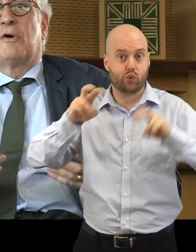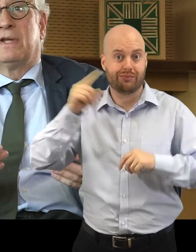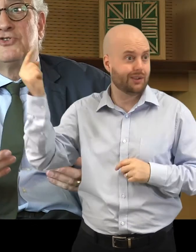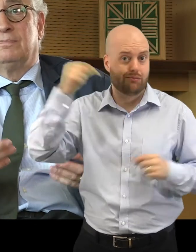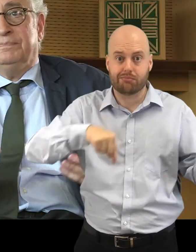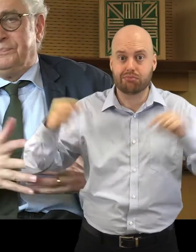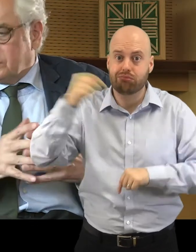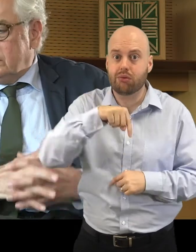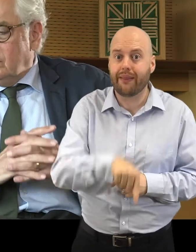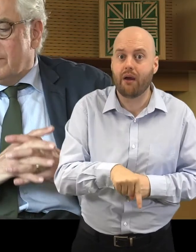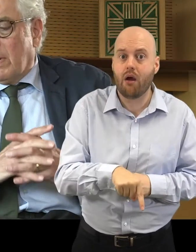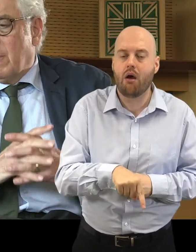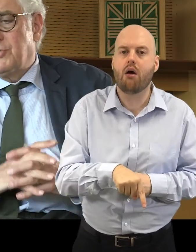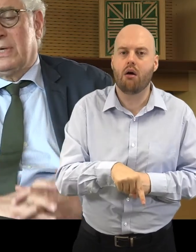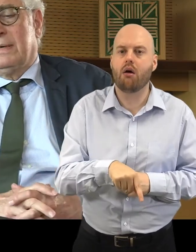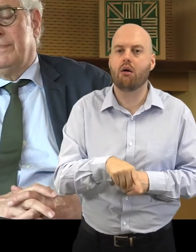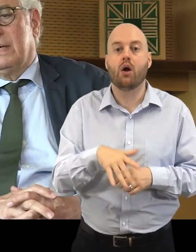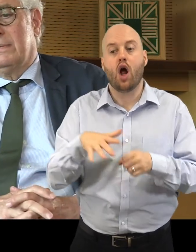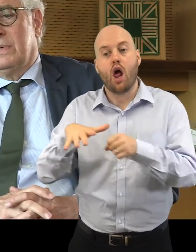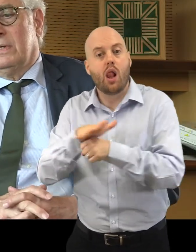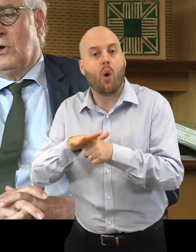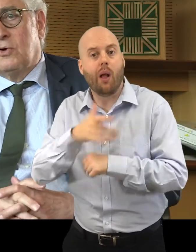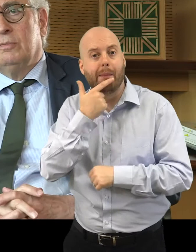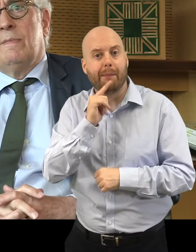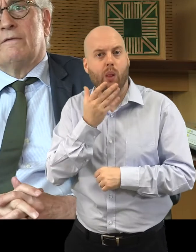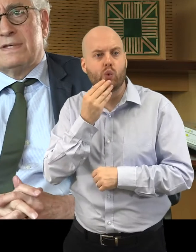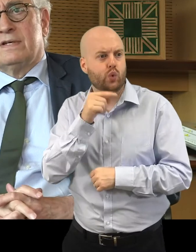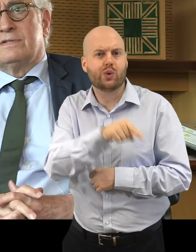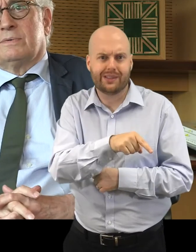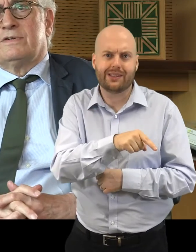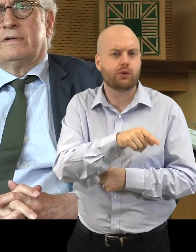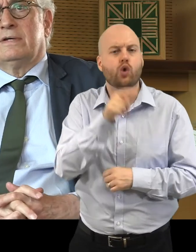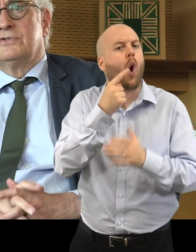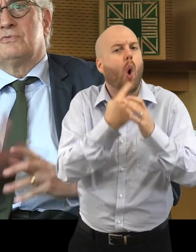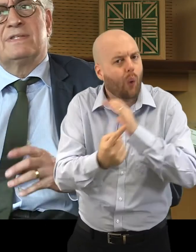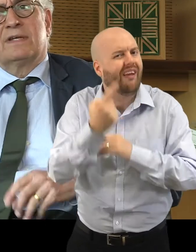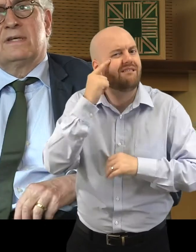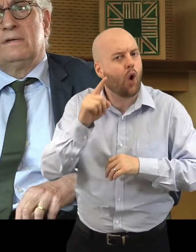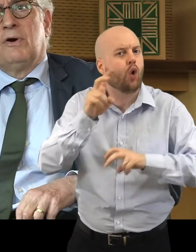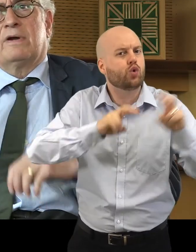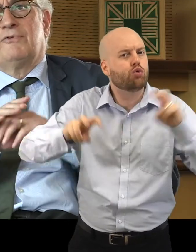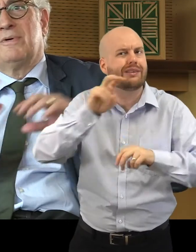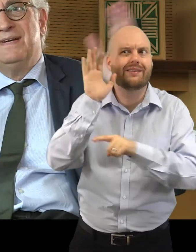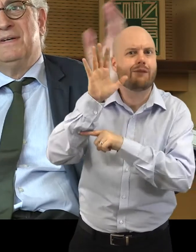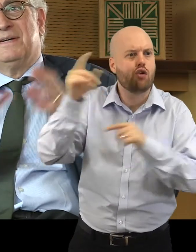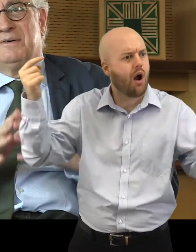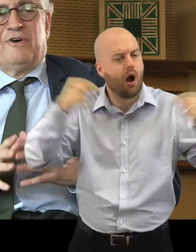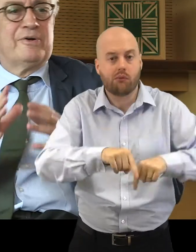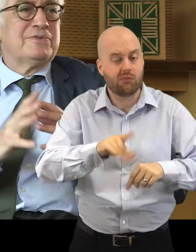population. Very much local residents. So, it's not a touristic park for foreigners